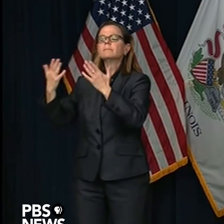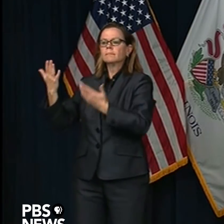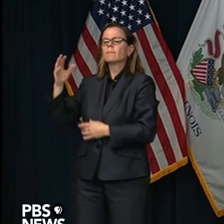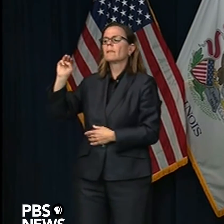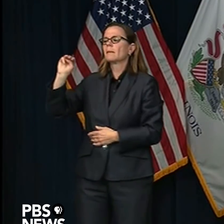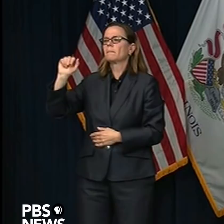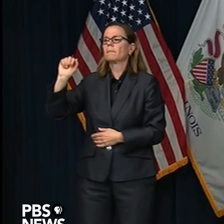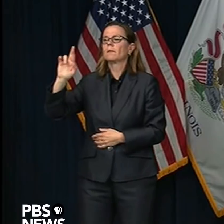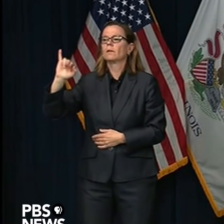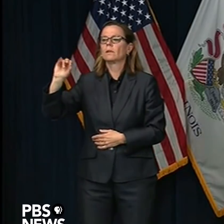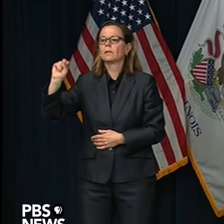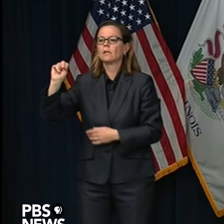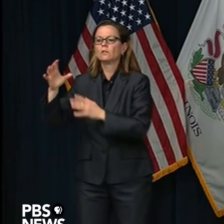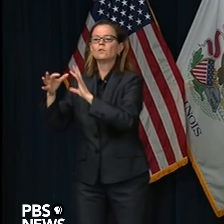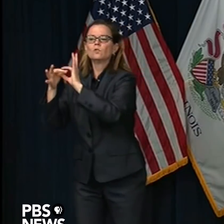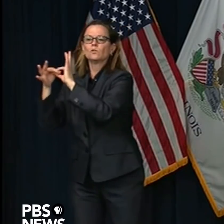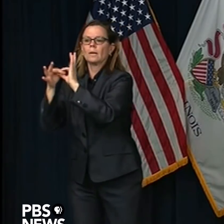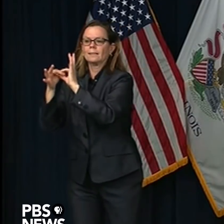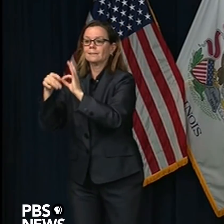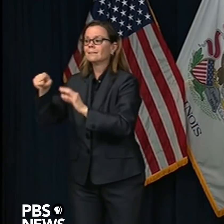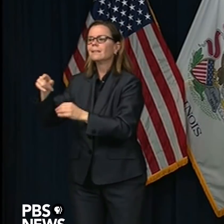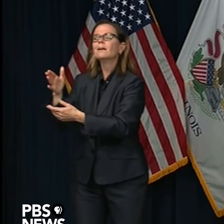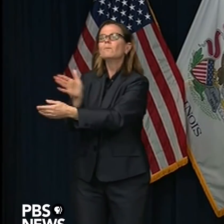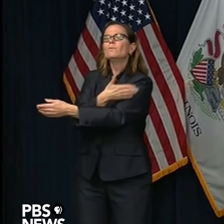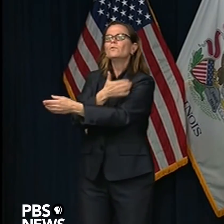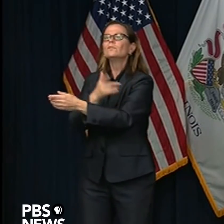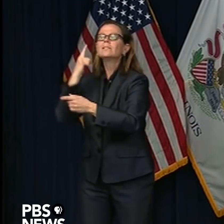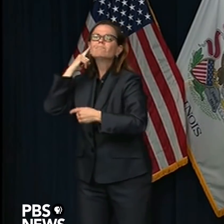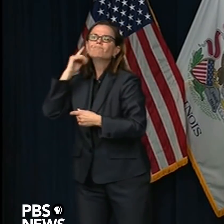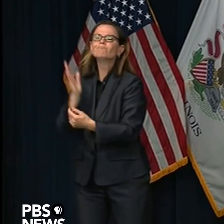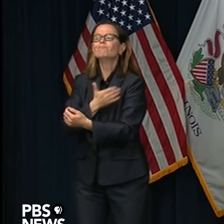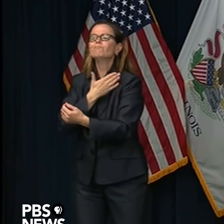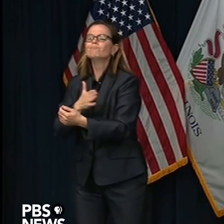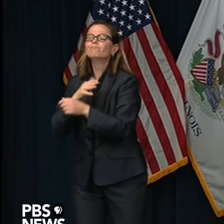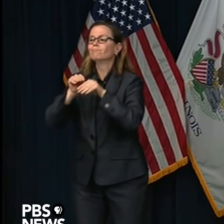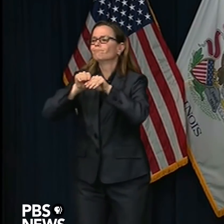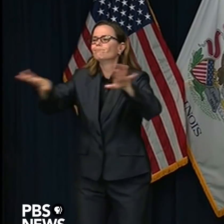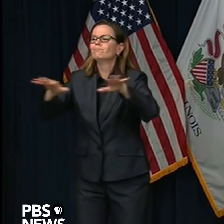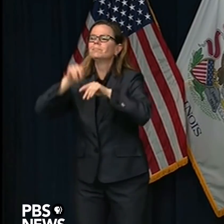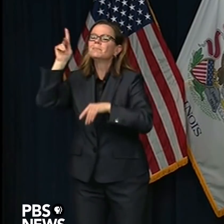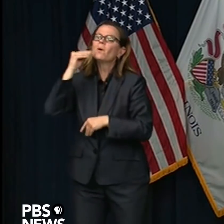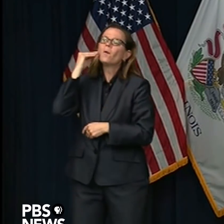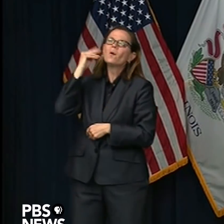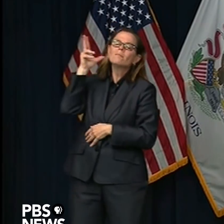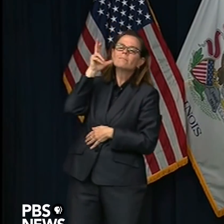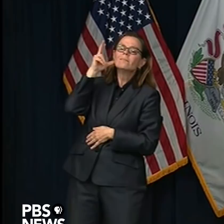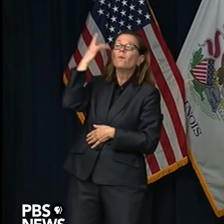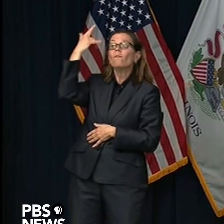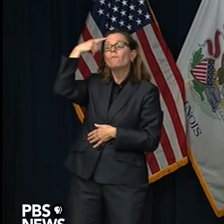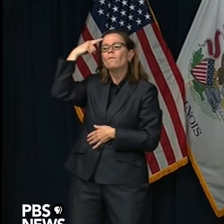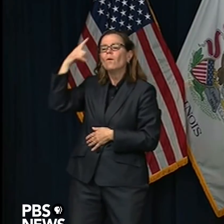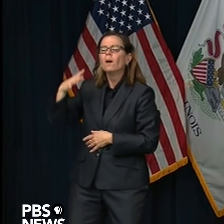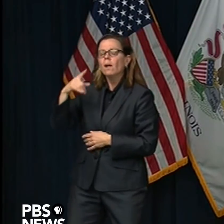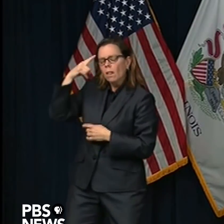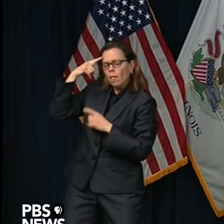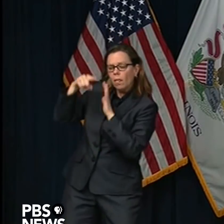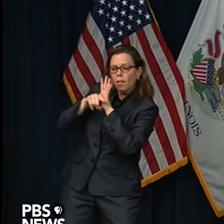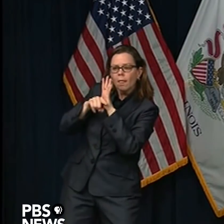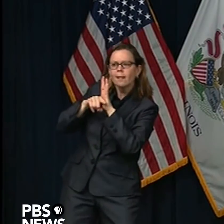featuring local artists, musicians, and community leaders sharing hope and encouragement. They raised nearly